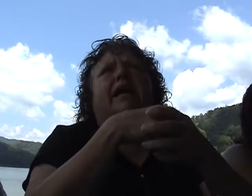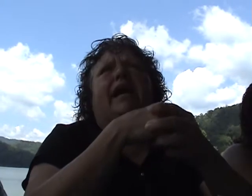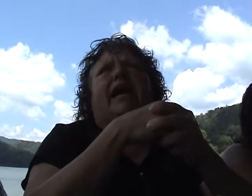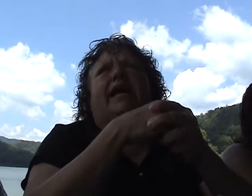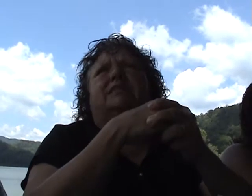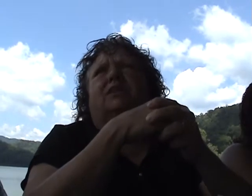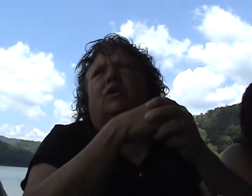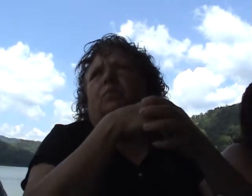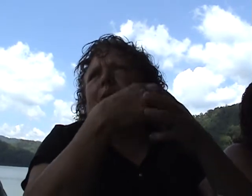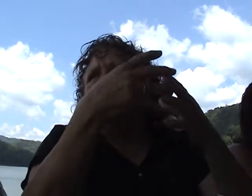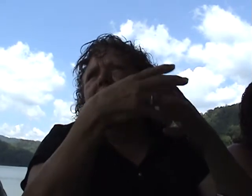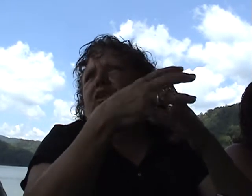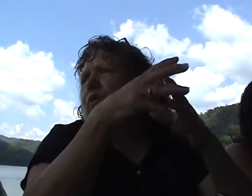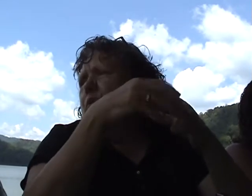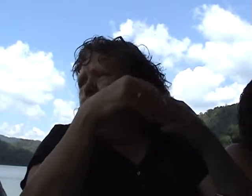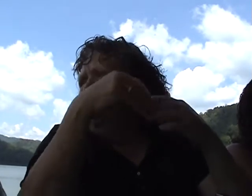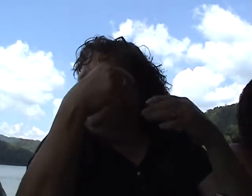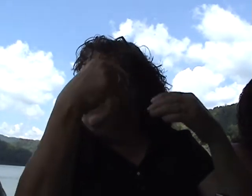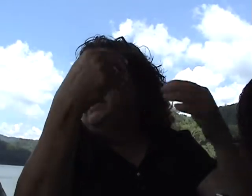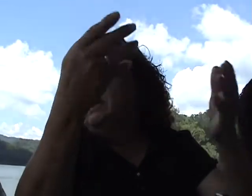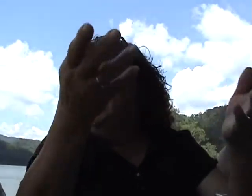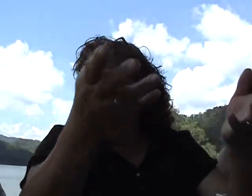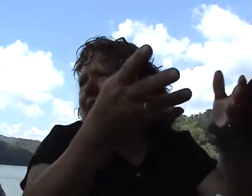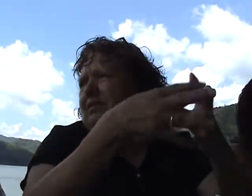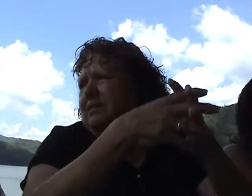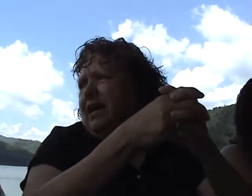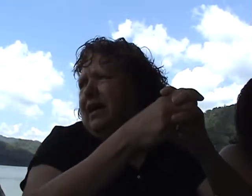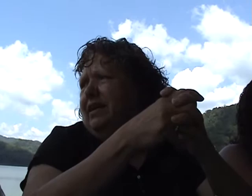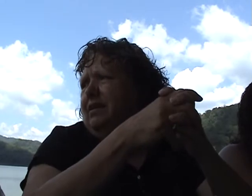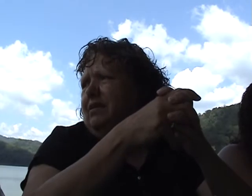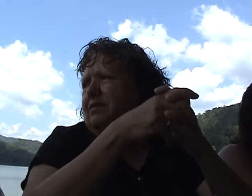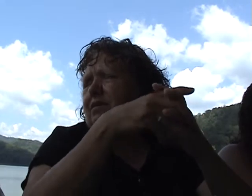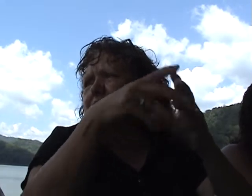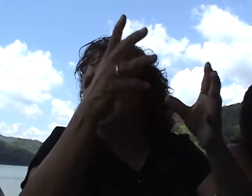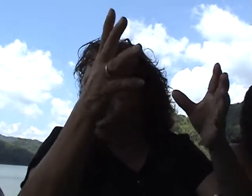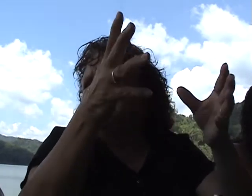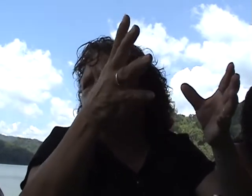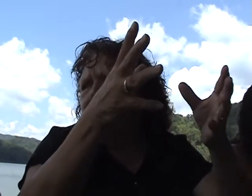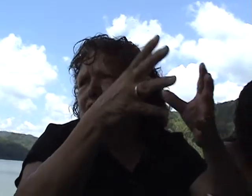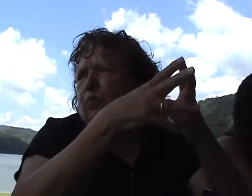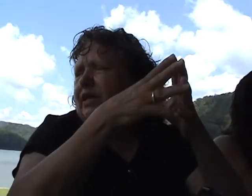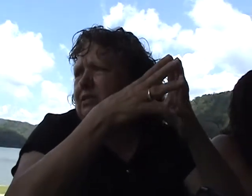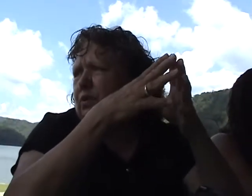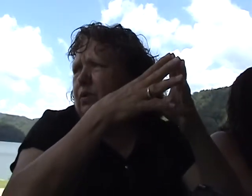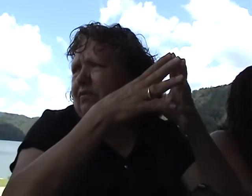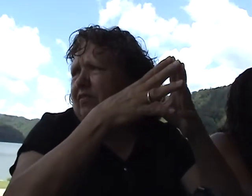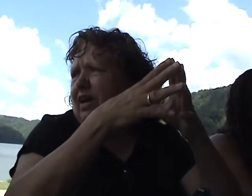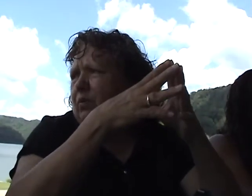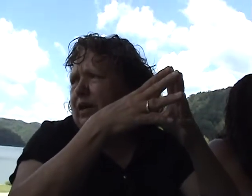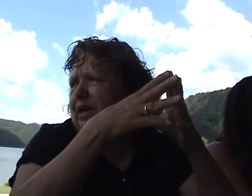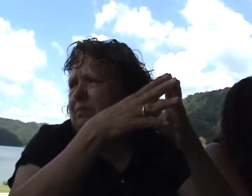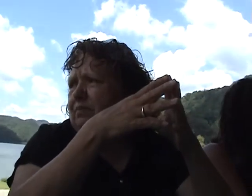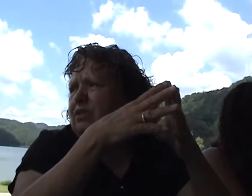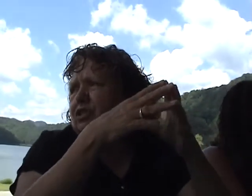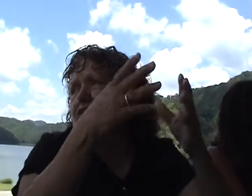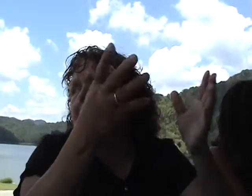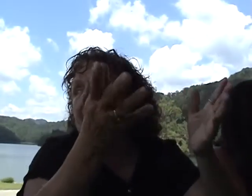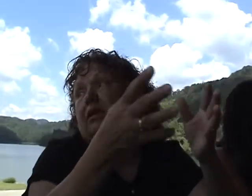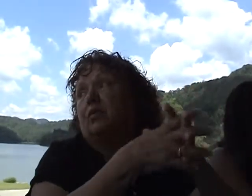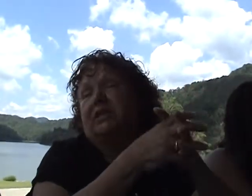And so, Bobby knew that by taking it outside, because she touched the wings that it wouldn't fly away. But she took it out anyways